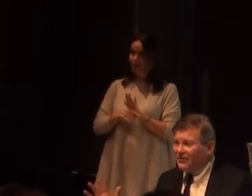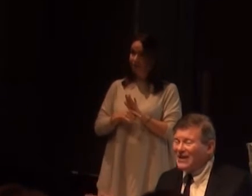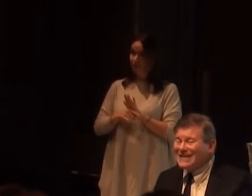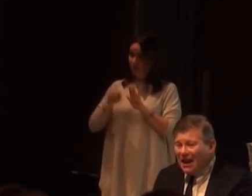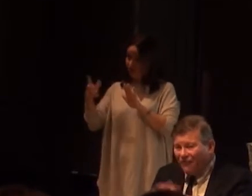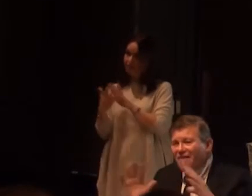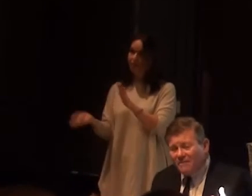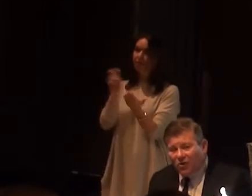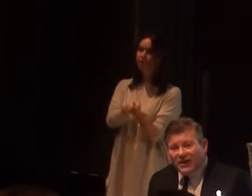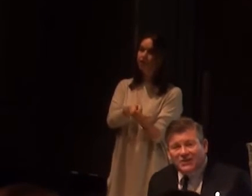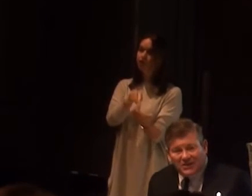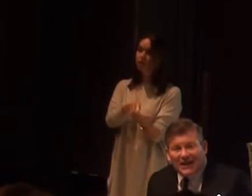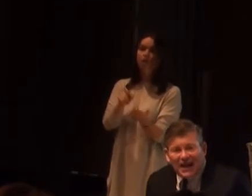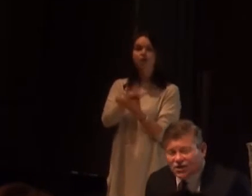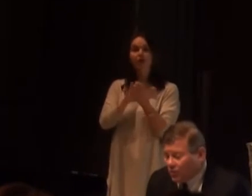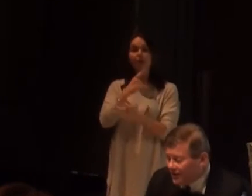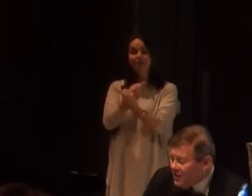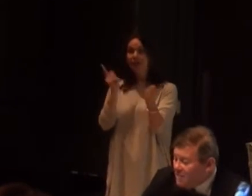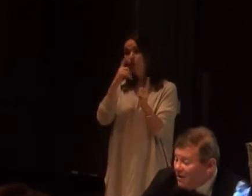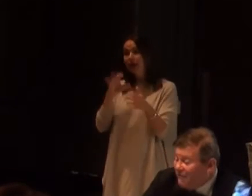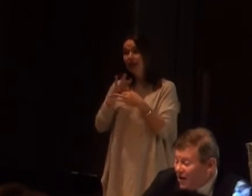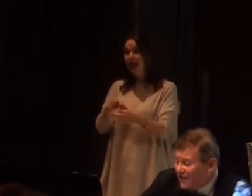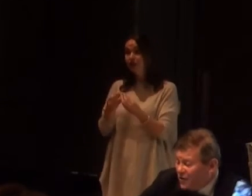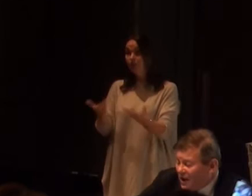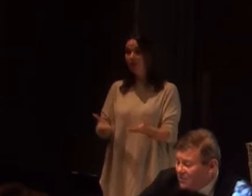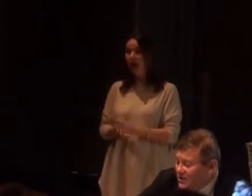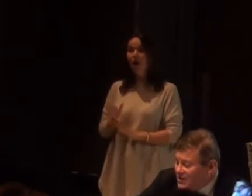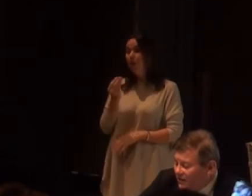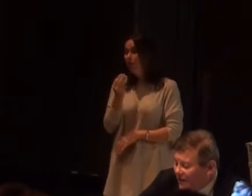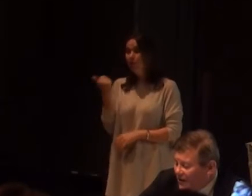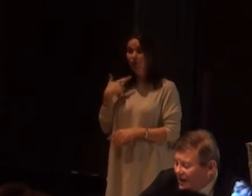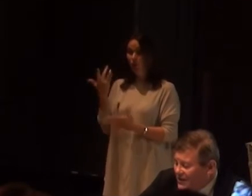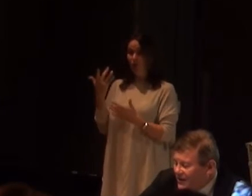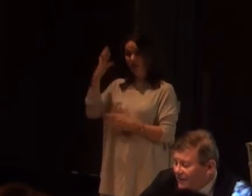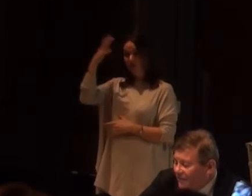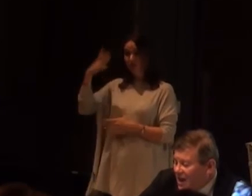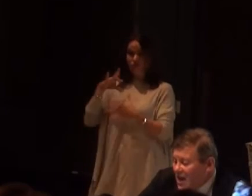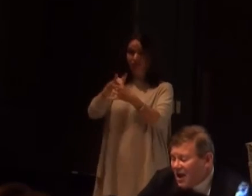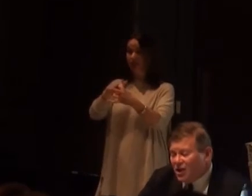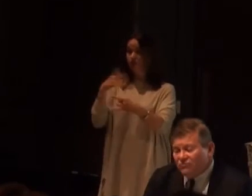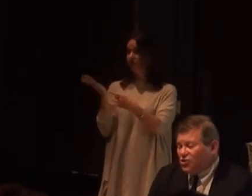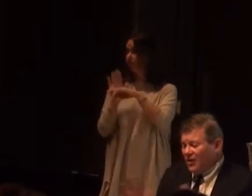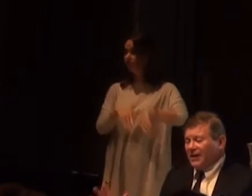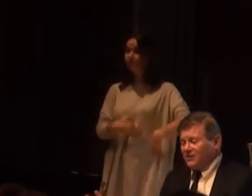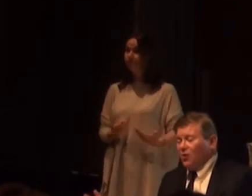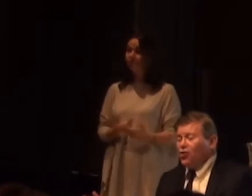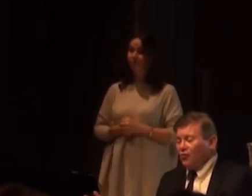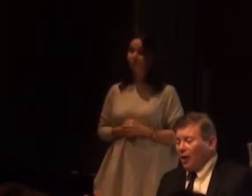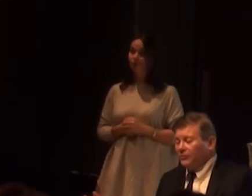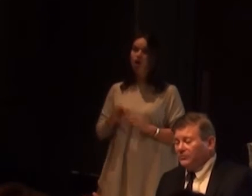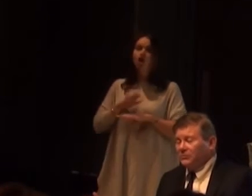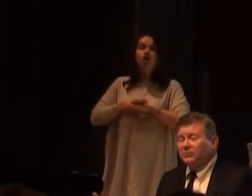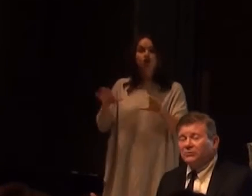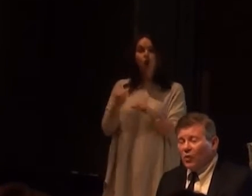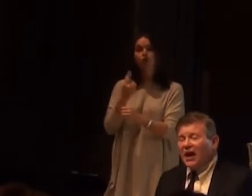that's something that is there for everybody to engage with. But very few governments are so far engaging in it. And don't do it on